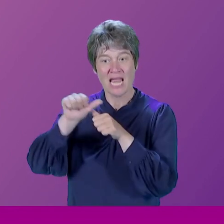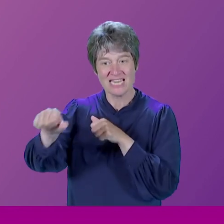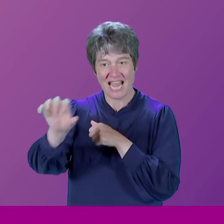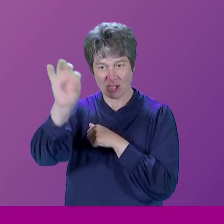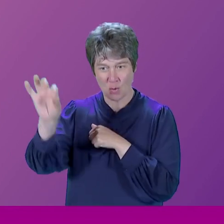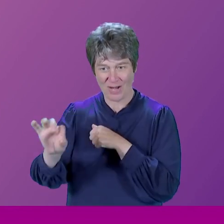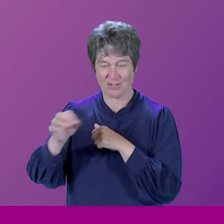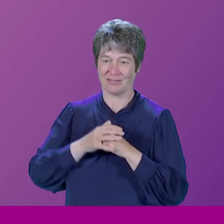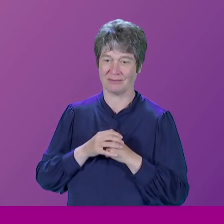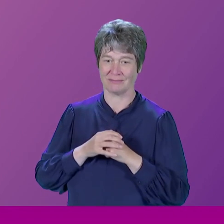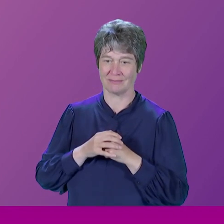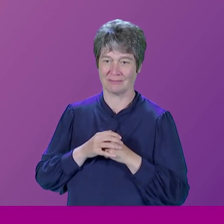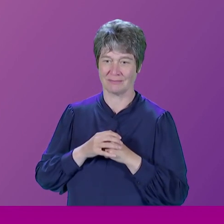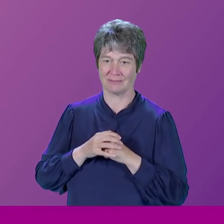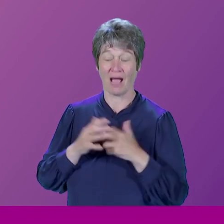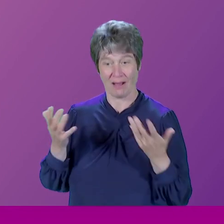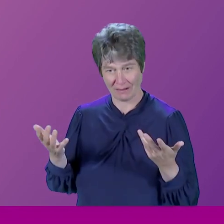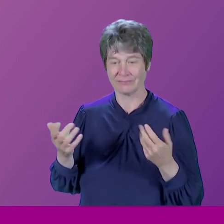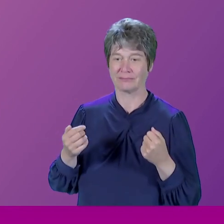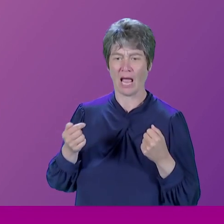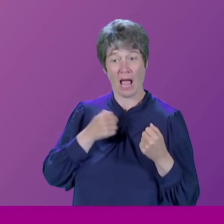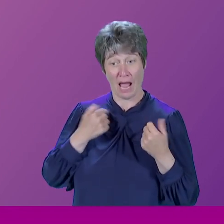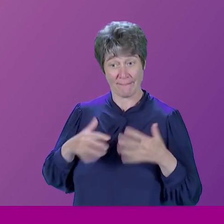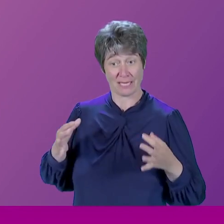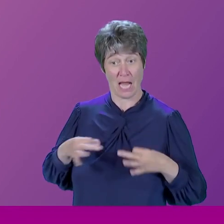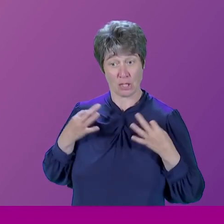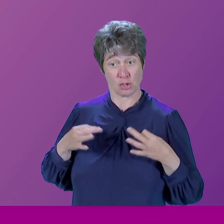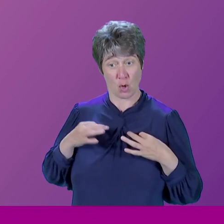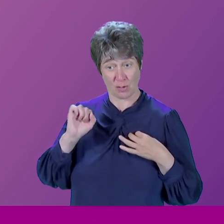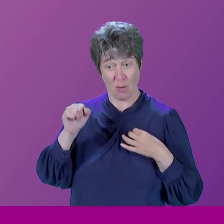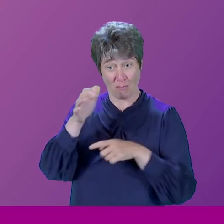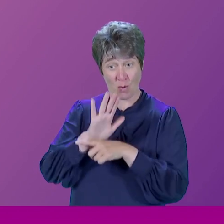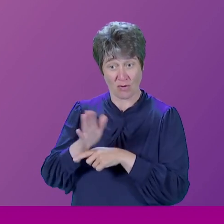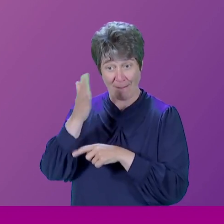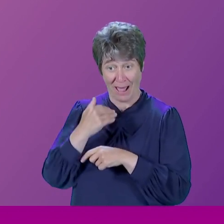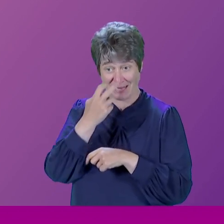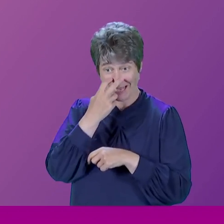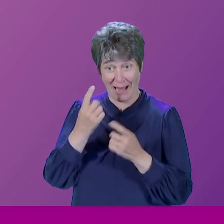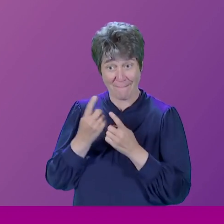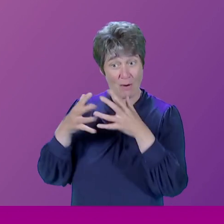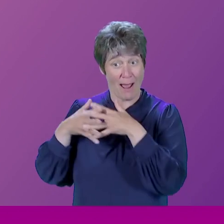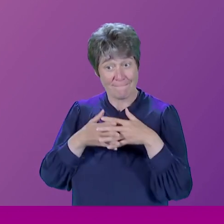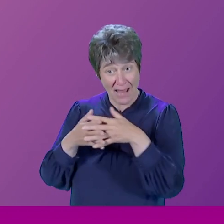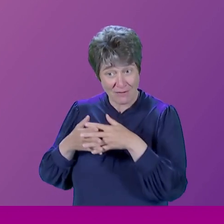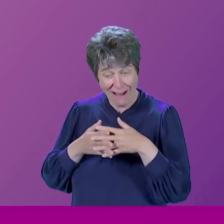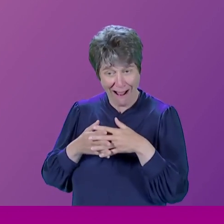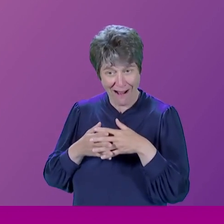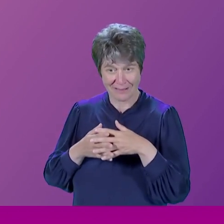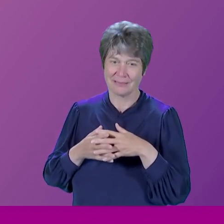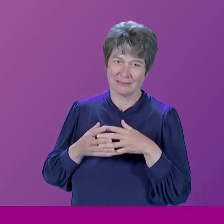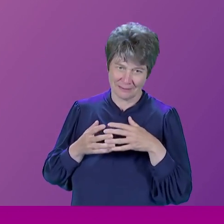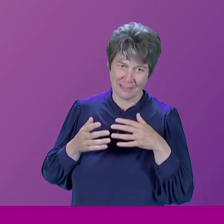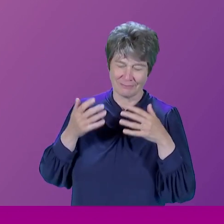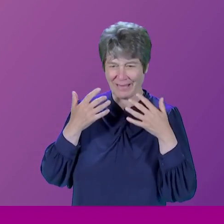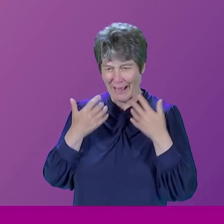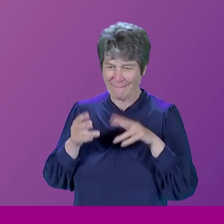I enjoyed your programme in America last night. I only managed the one, I'll watch the